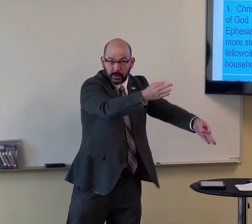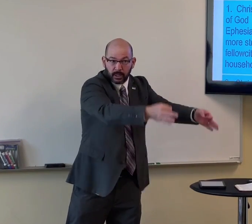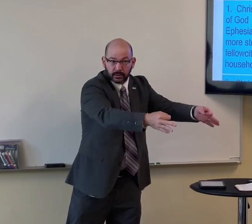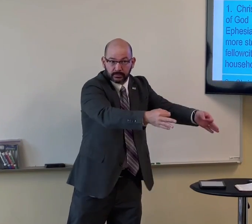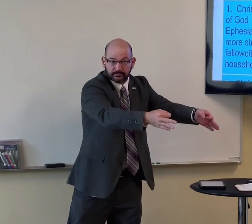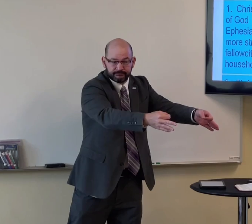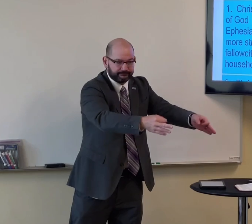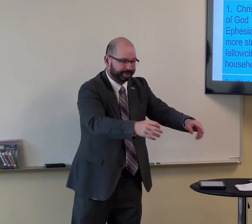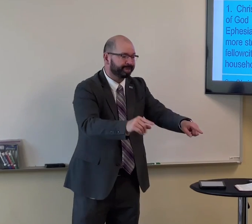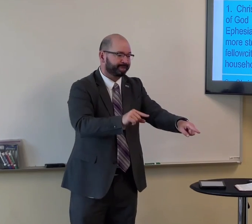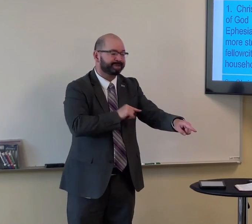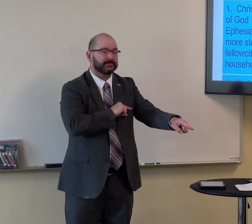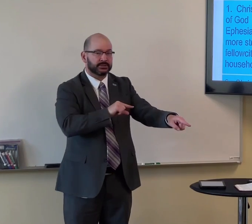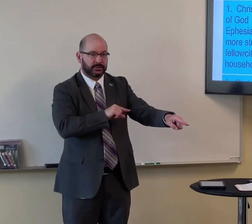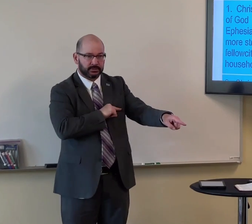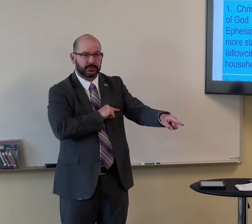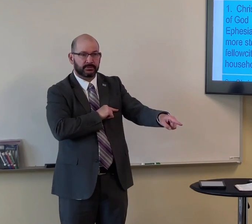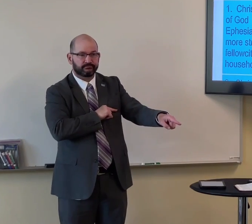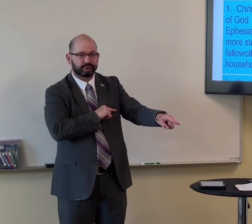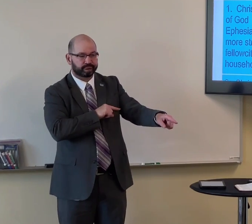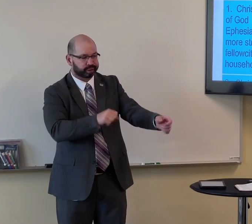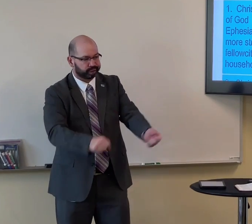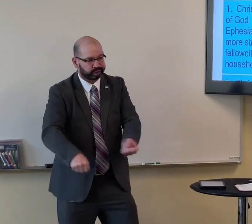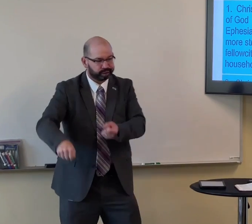and be judged and be found guilty